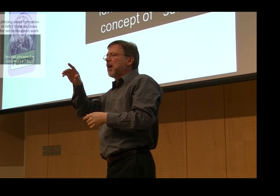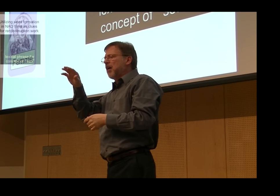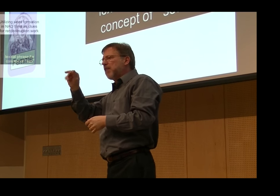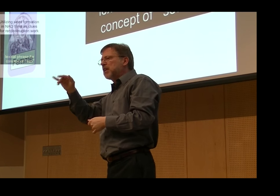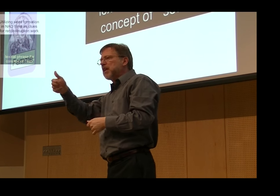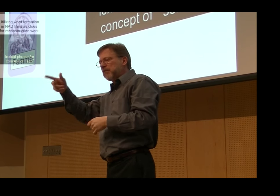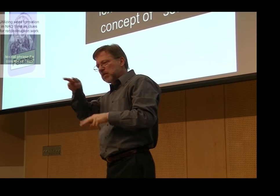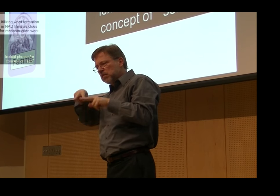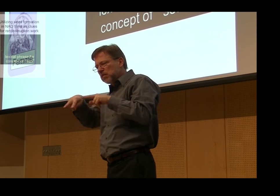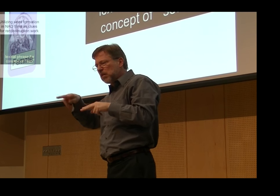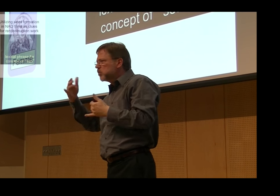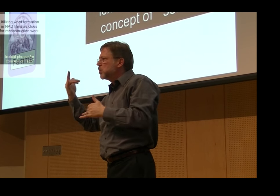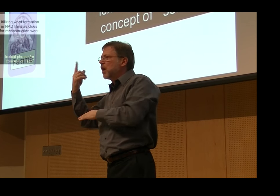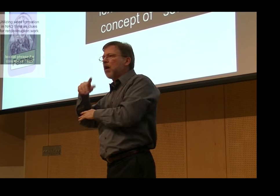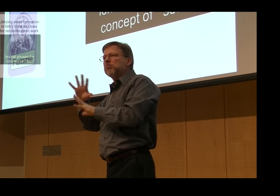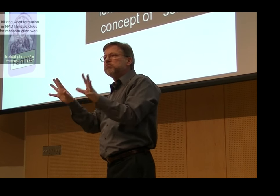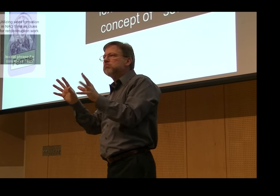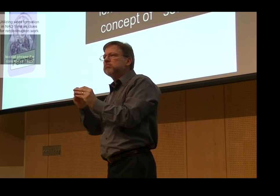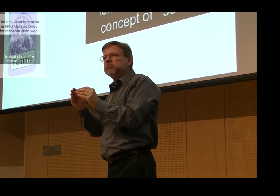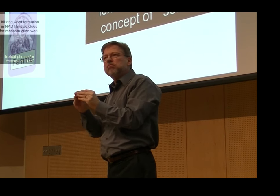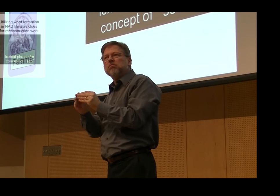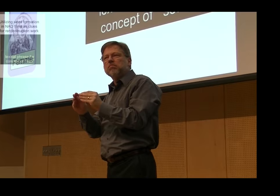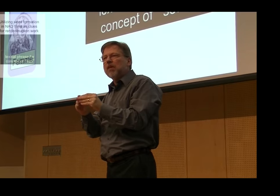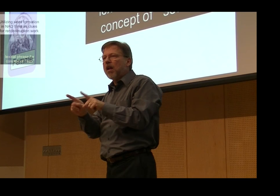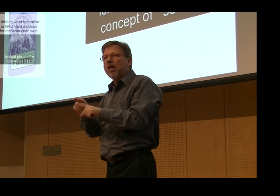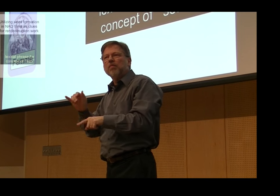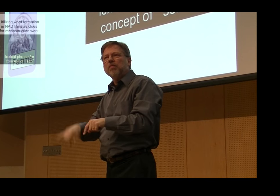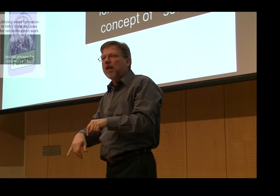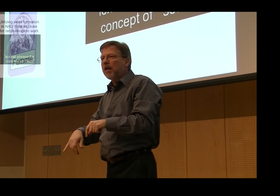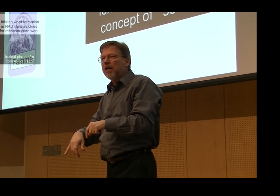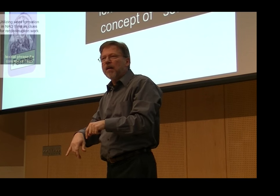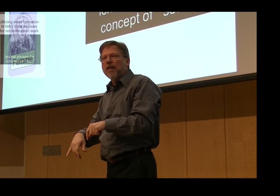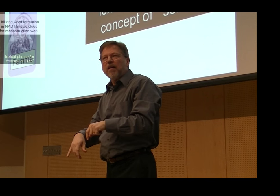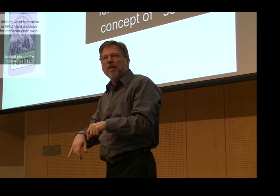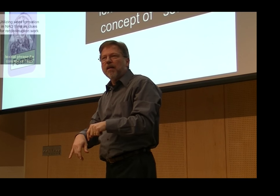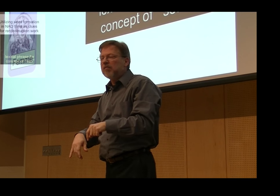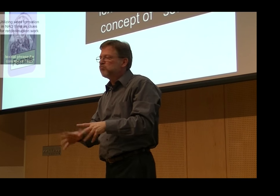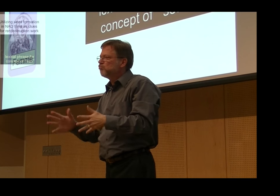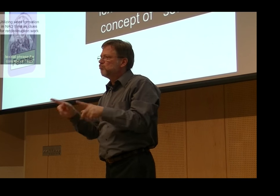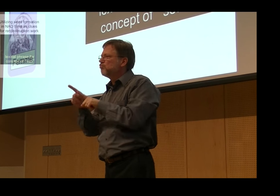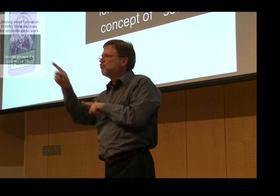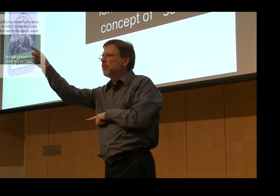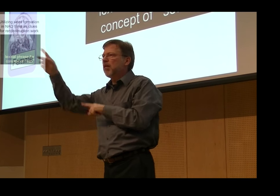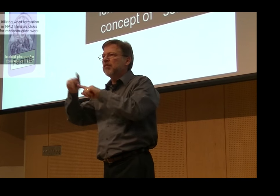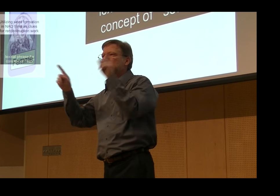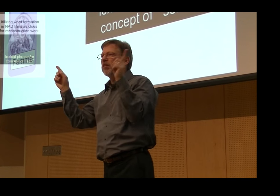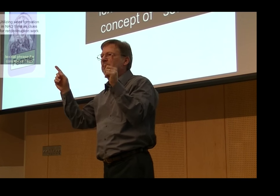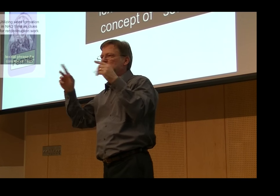that helps us to make that connection. Fanny, when she looked at the French Sign Language dictionaries, she found